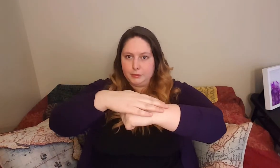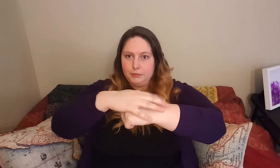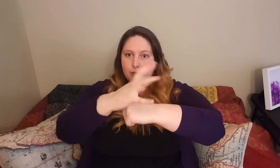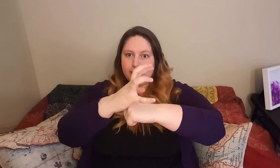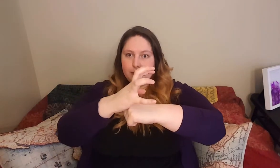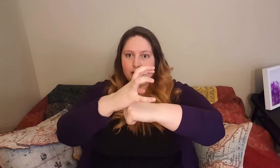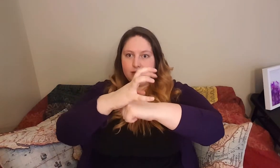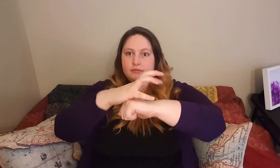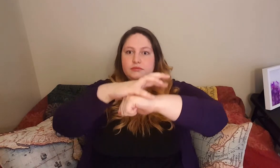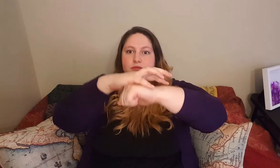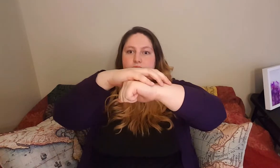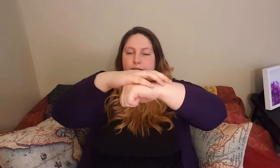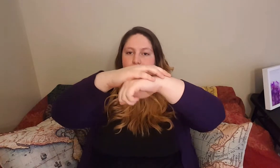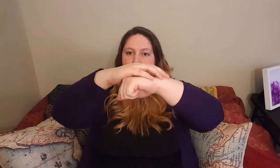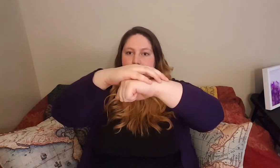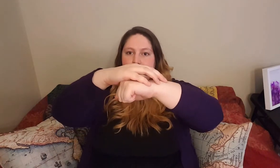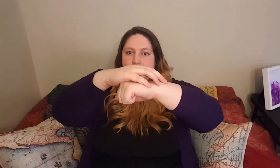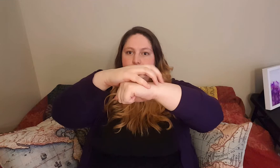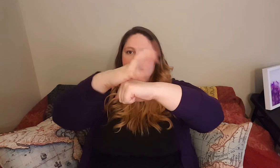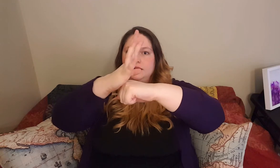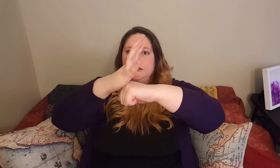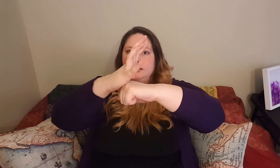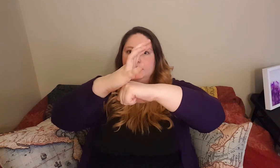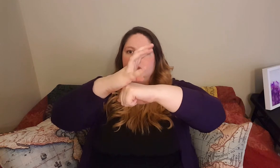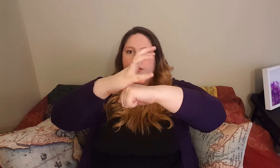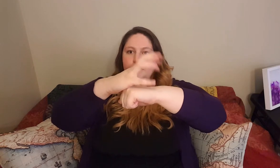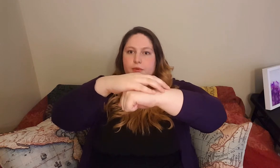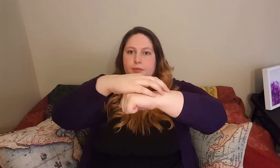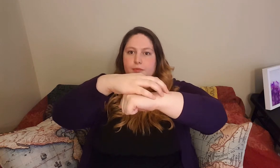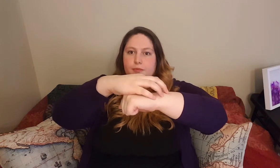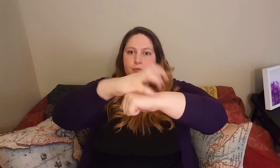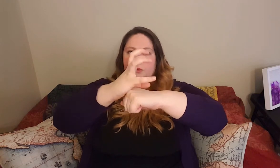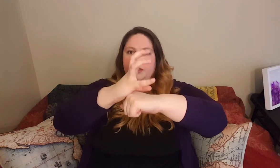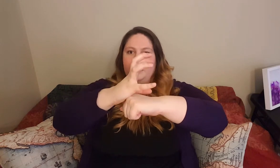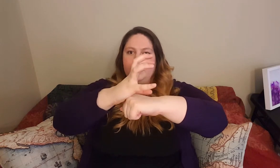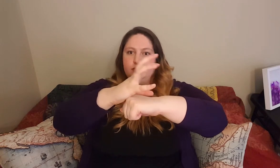porcupine. So make a fist. And you go up. Porcupine.